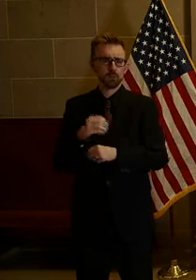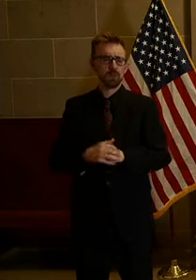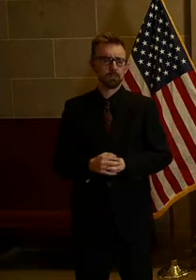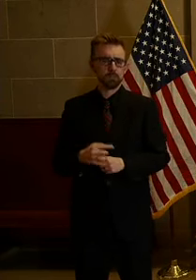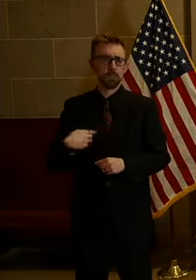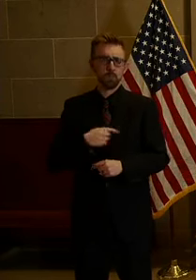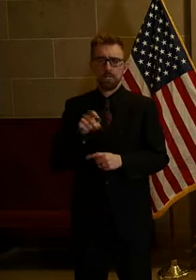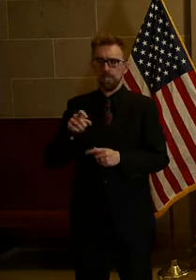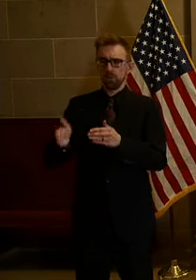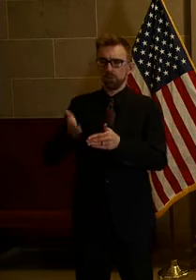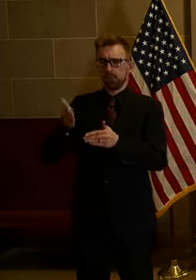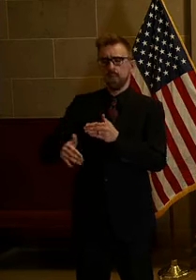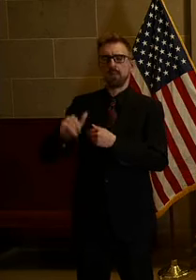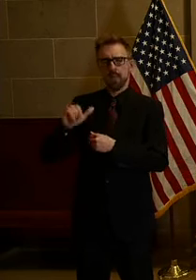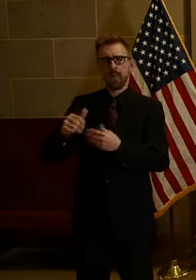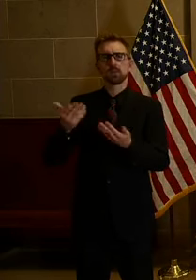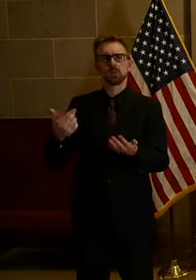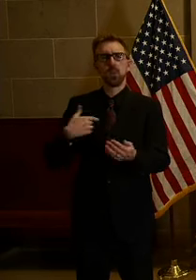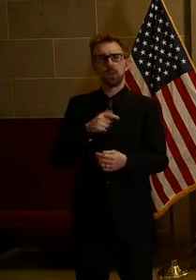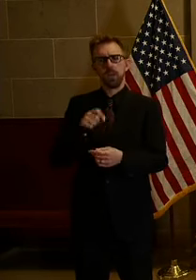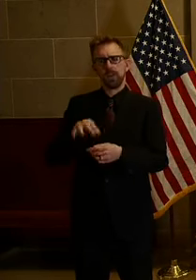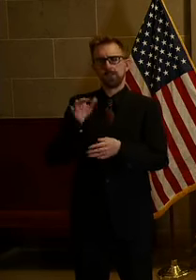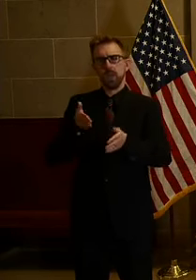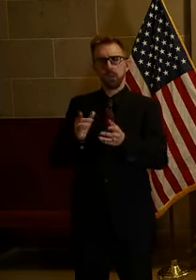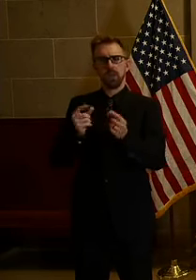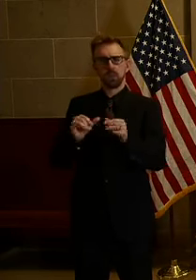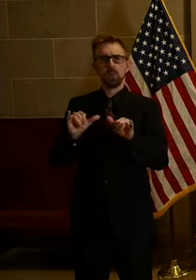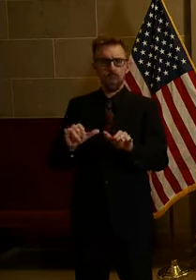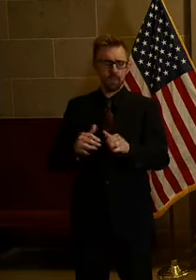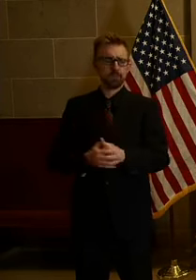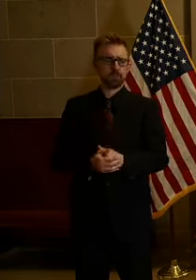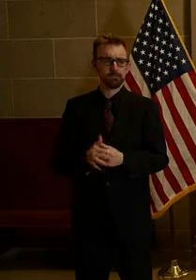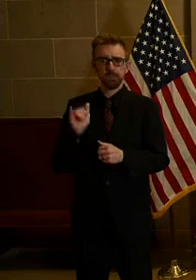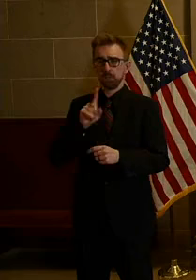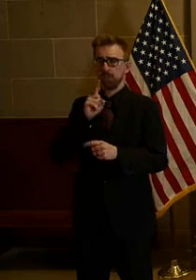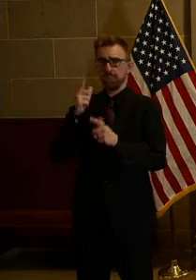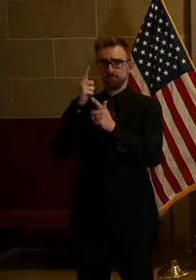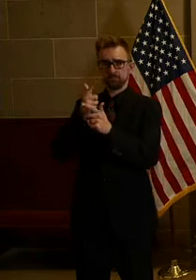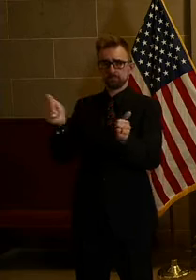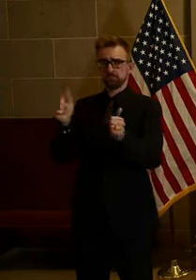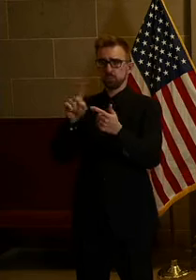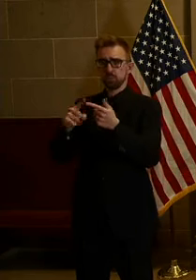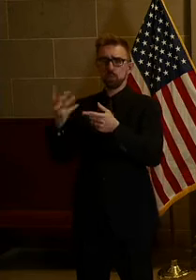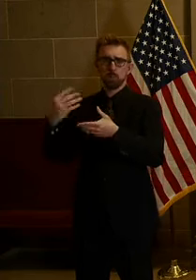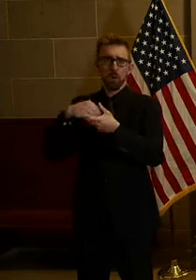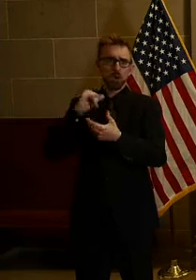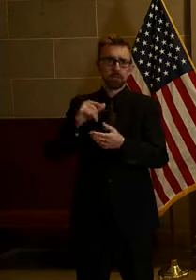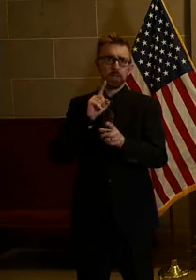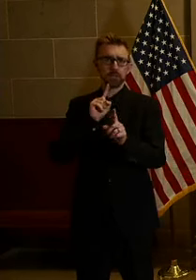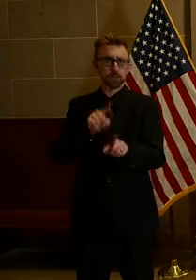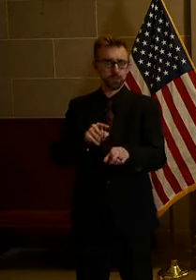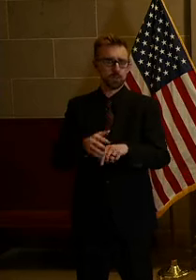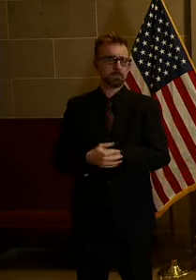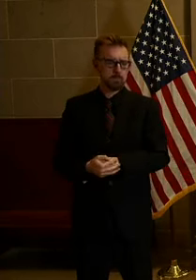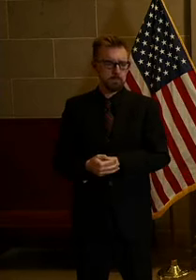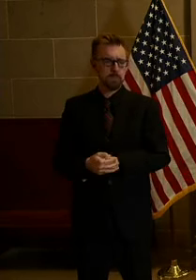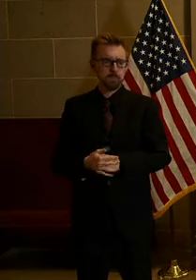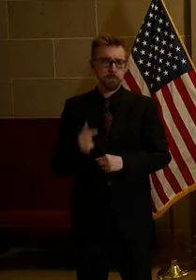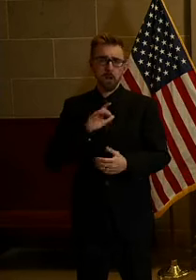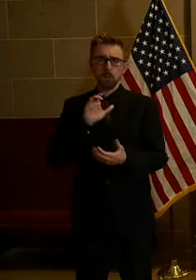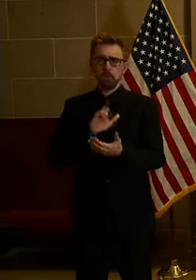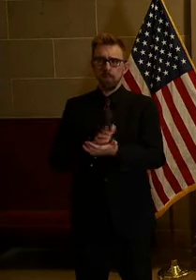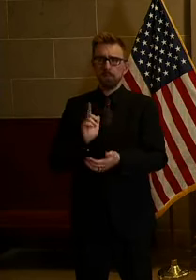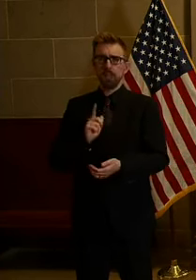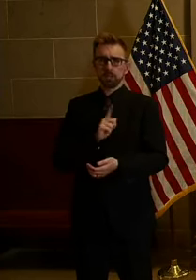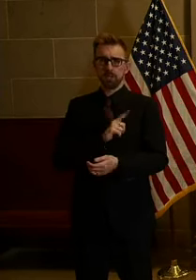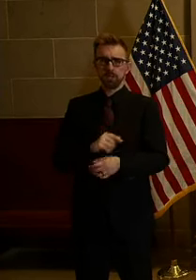to get that done. So we have to find a way to do that. And that's going to be up to them to be part of that solution. But I do believe the legislatures,